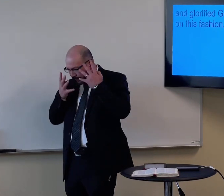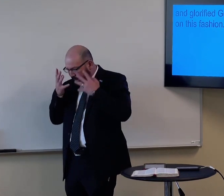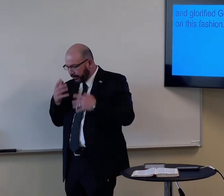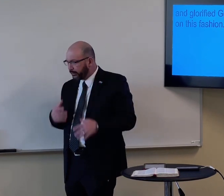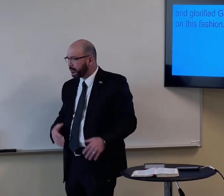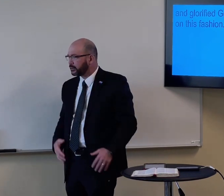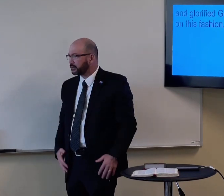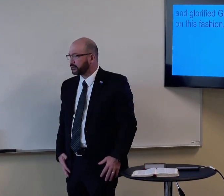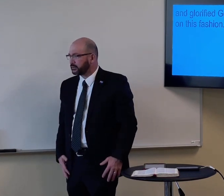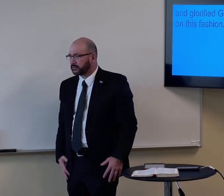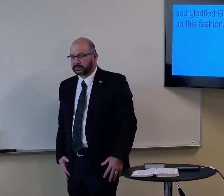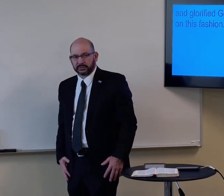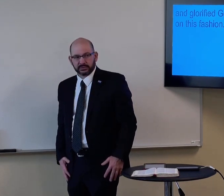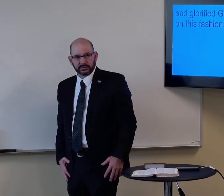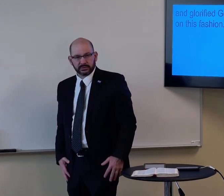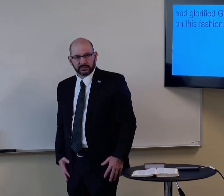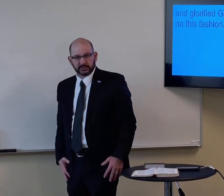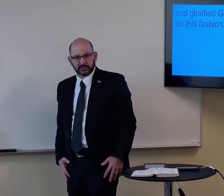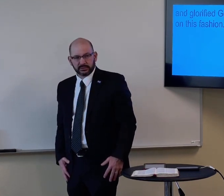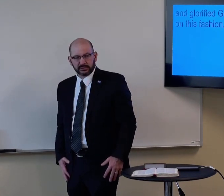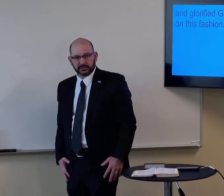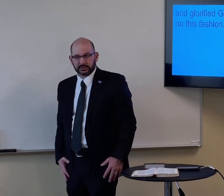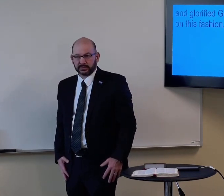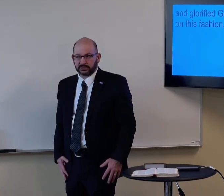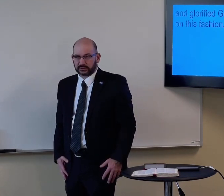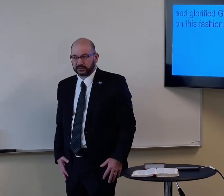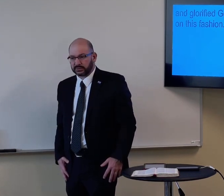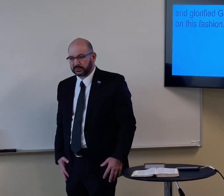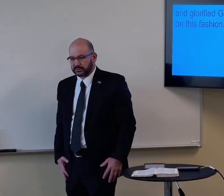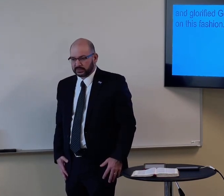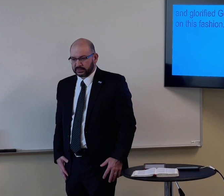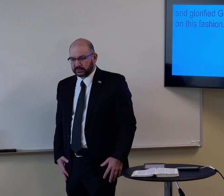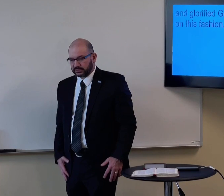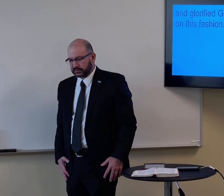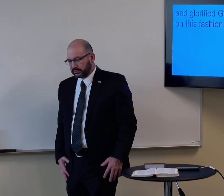You know, maybe he was embarrassed, or, you know.